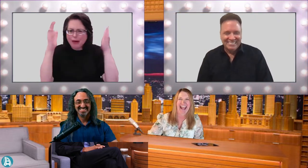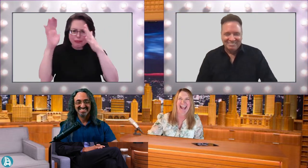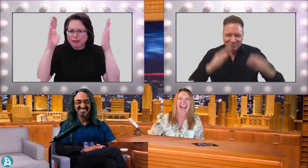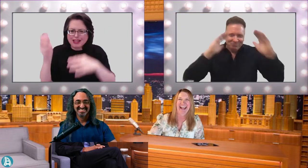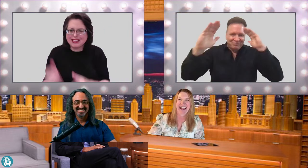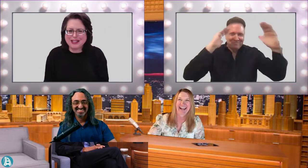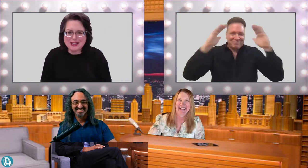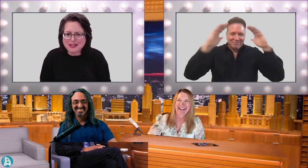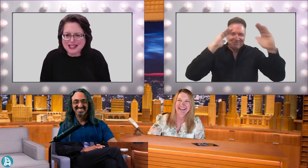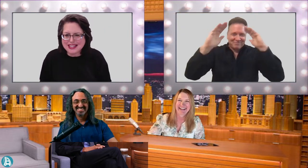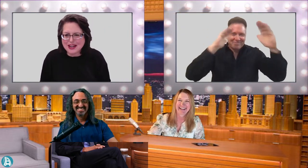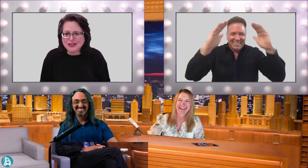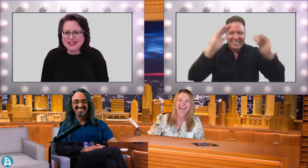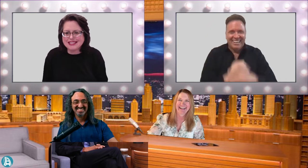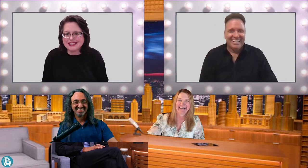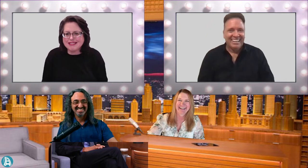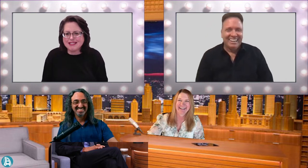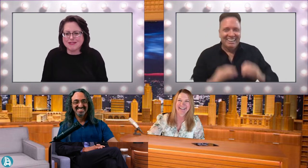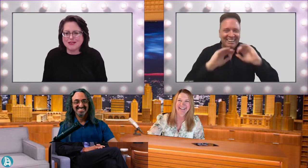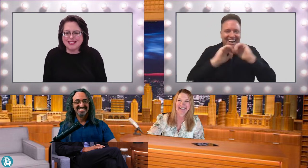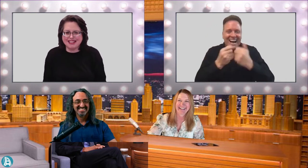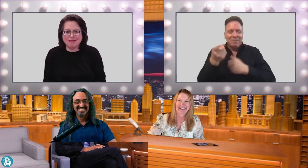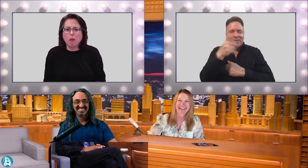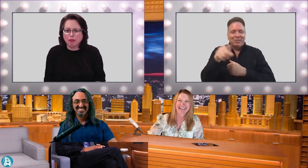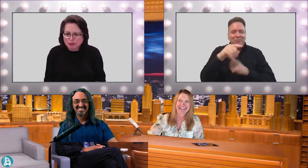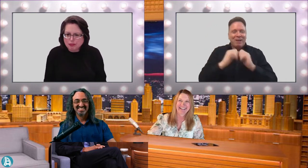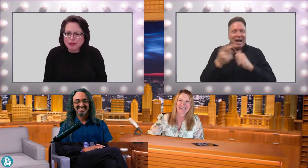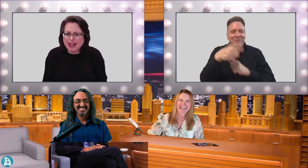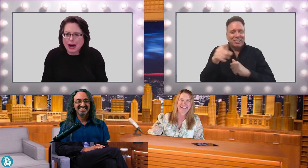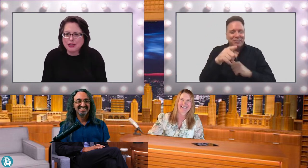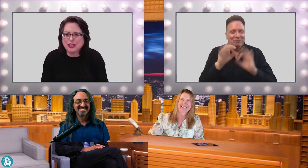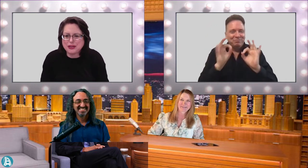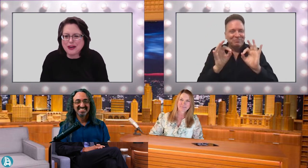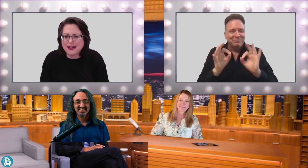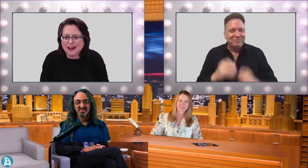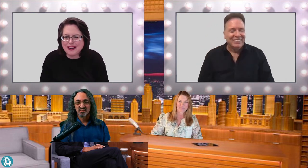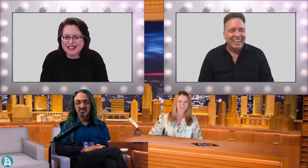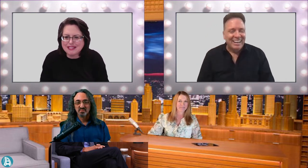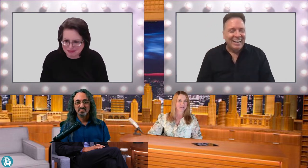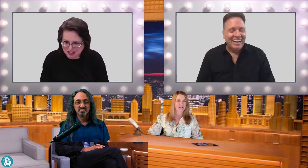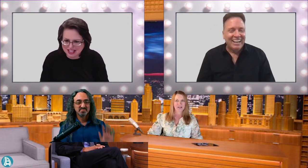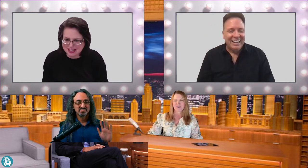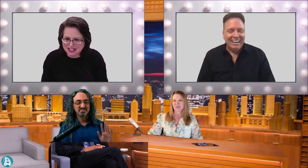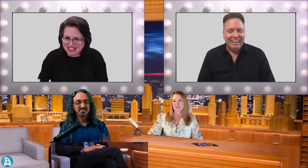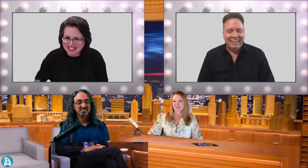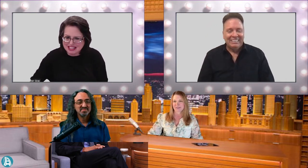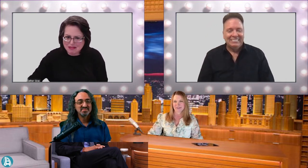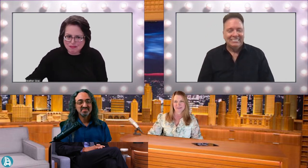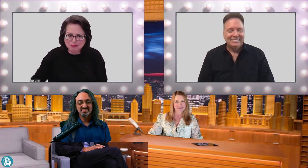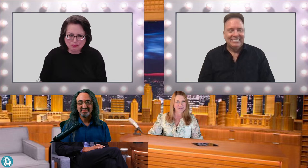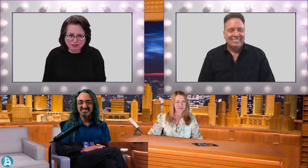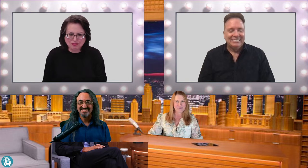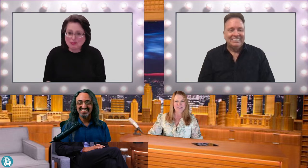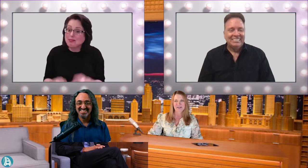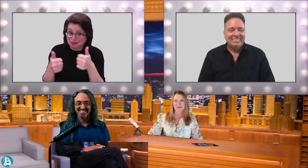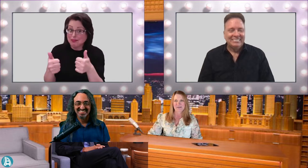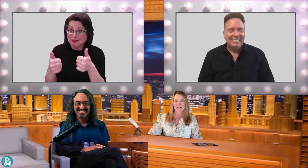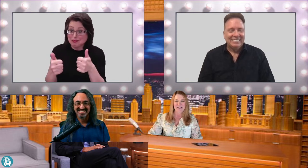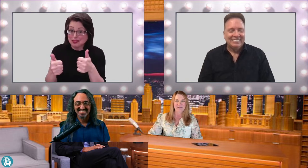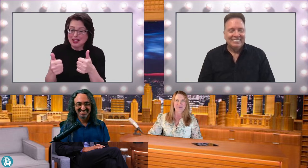Hello, hello, hello, everyone. How are you all? Are you doing good? Doing so good. I'm